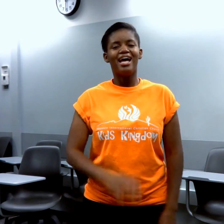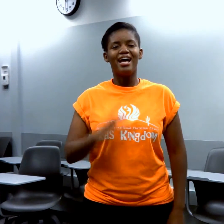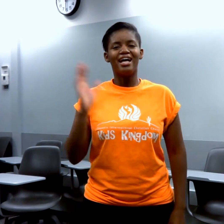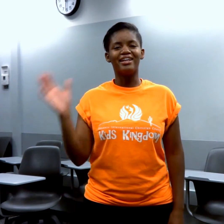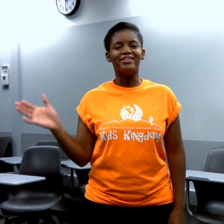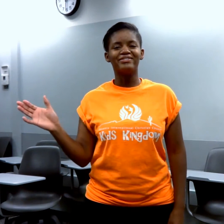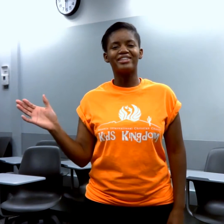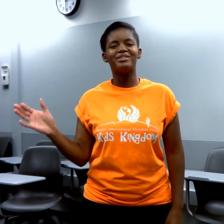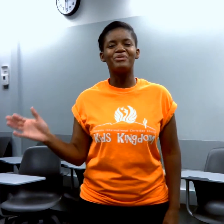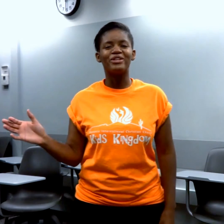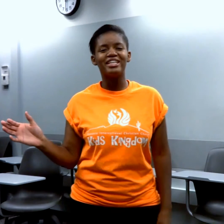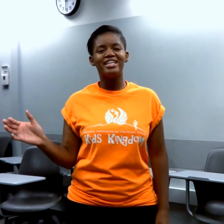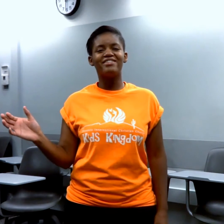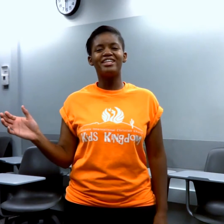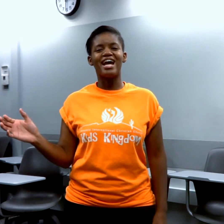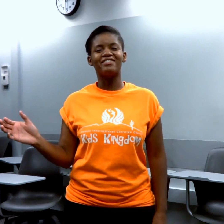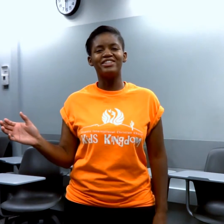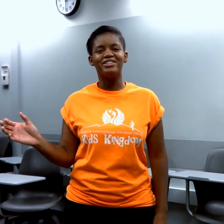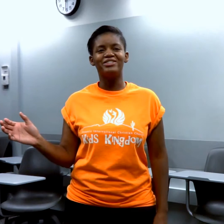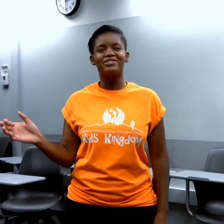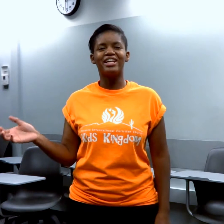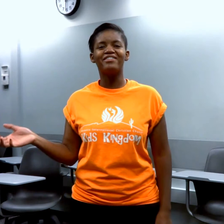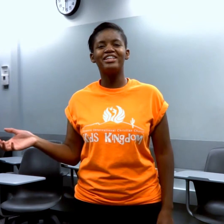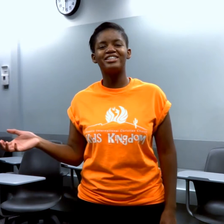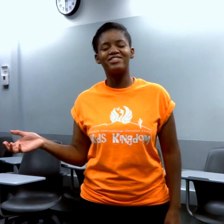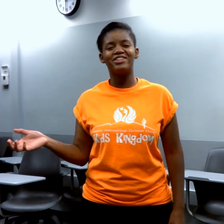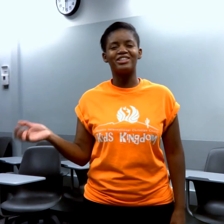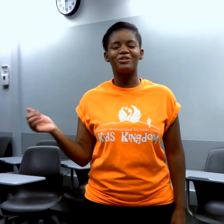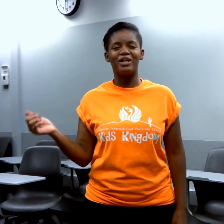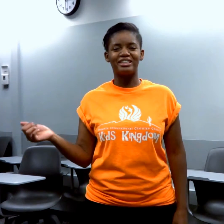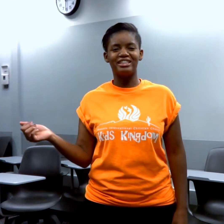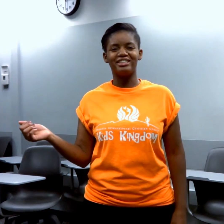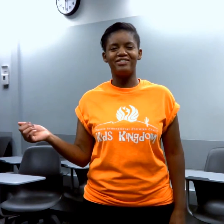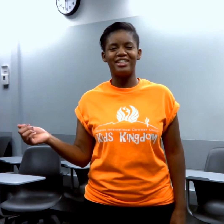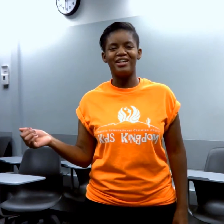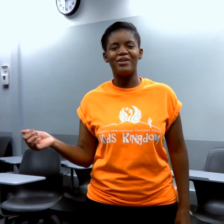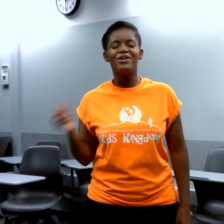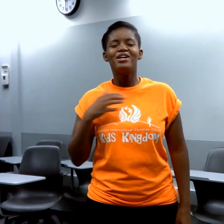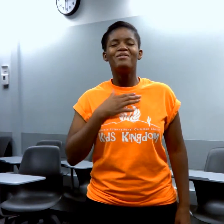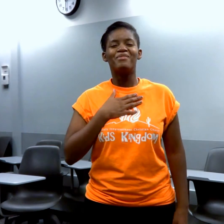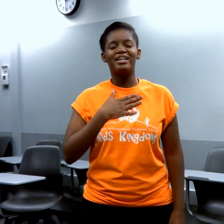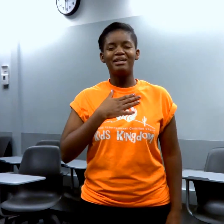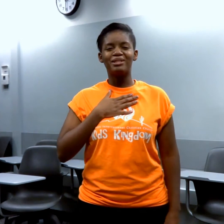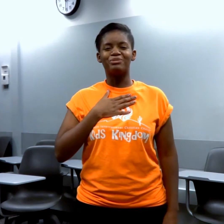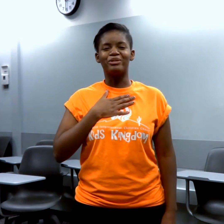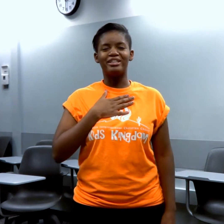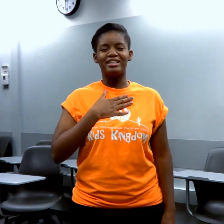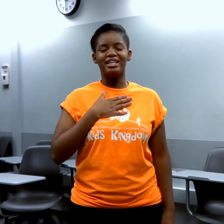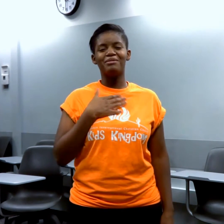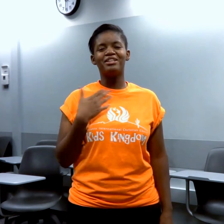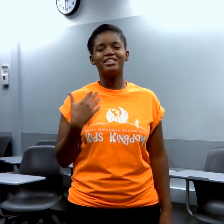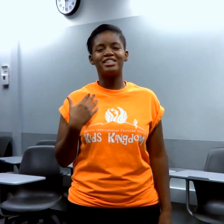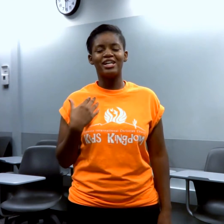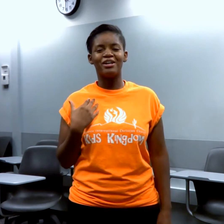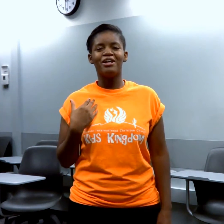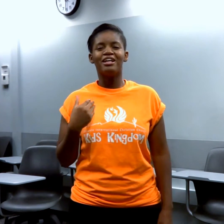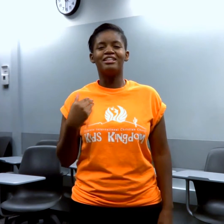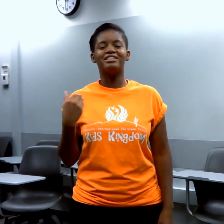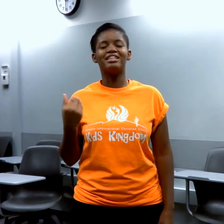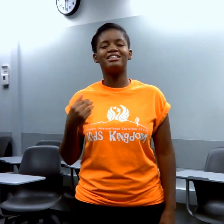Hello, good morning, evening, afternoon, whatever it is for you as you're watching this video. My name is Brittany and I'm here to share the six